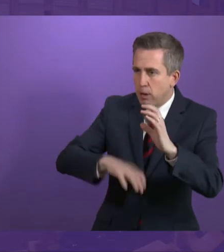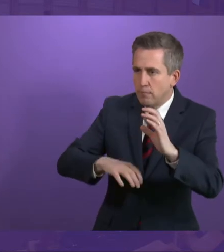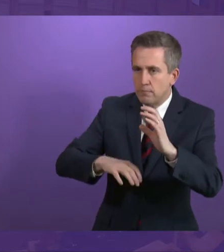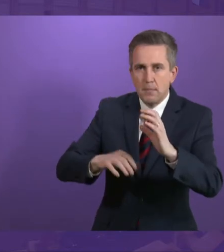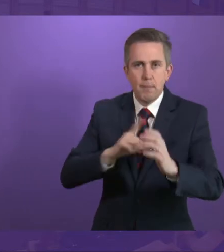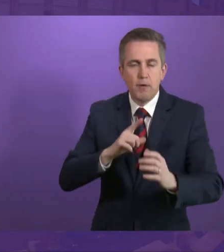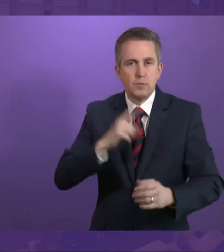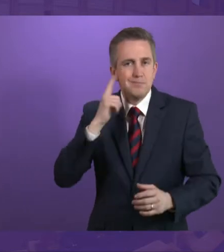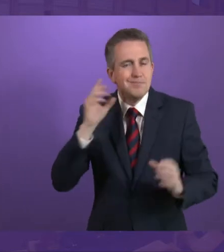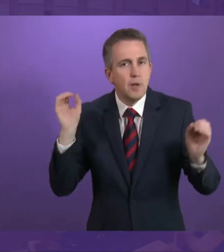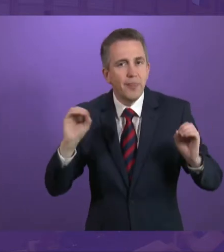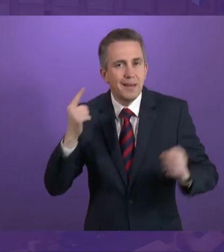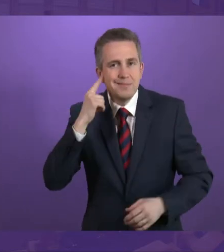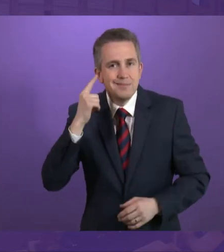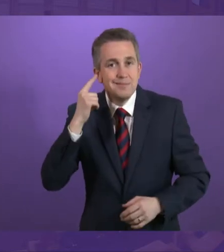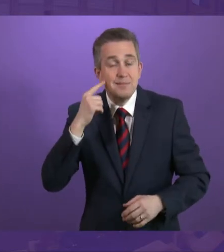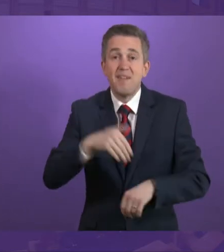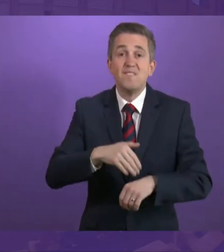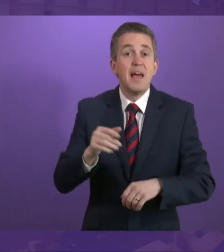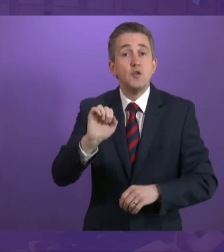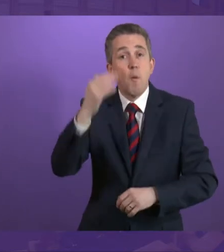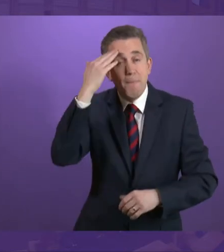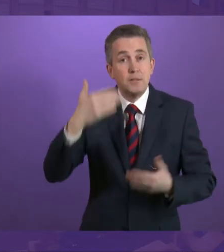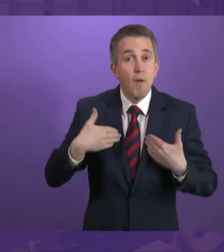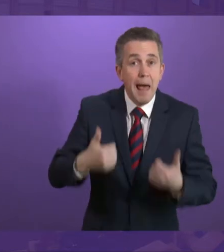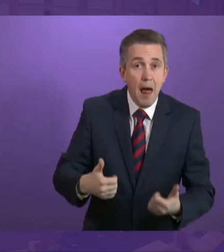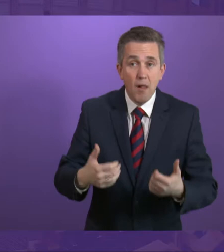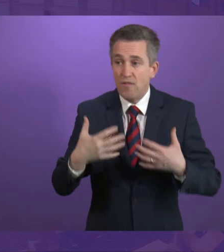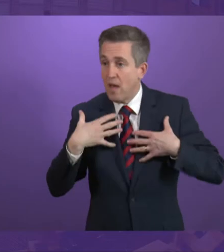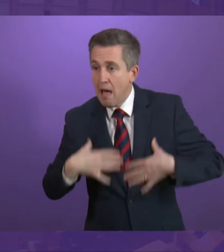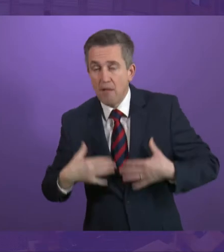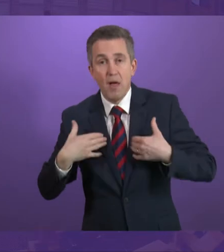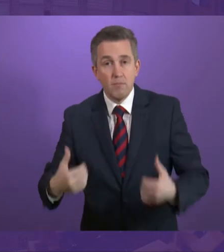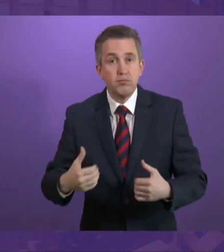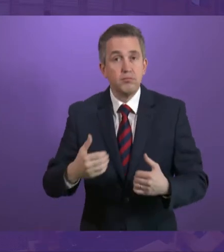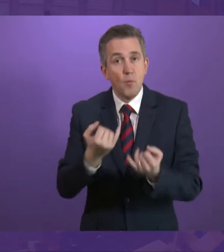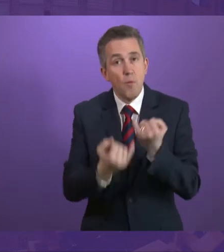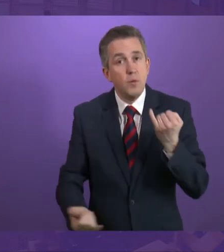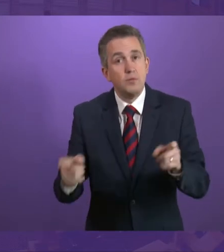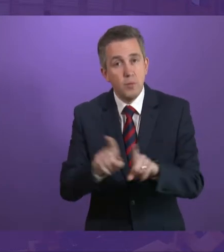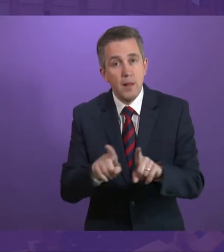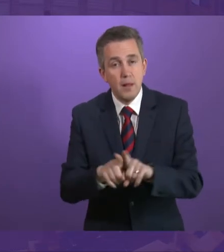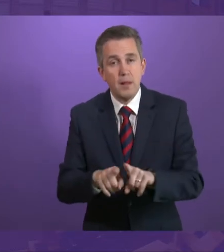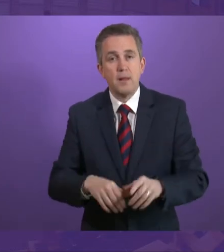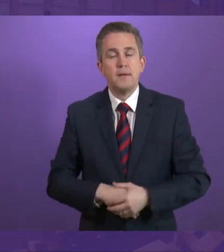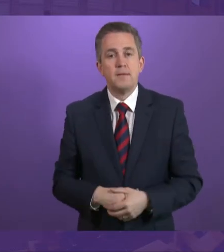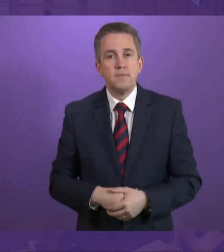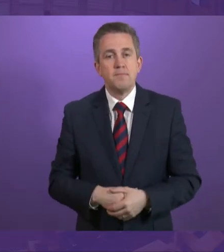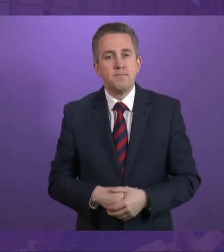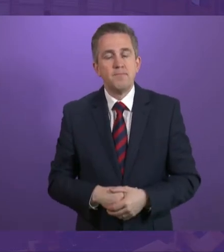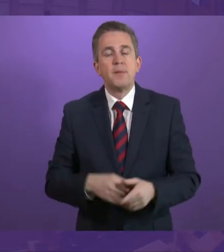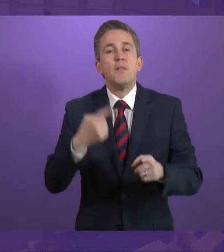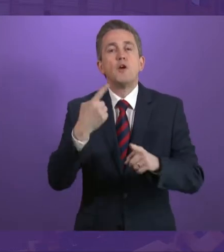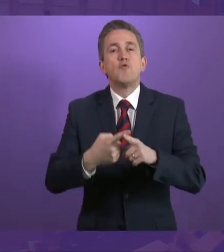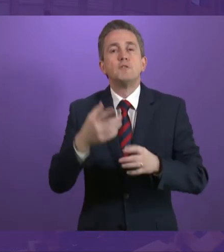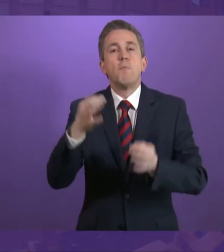a person's mental and physical health at risk because of that isolation. And on the cross